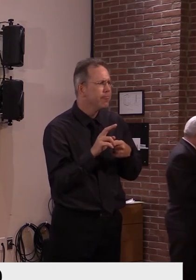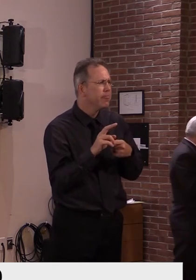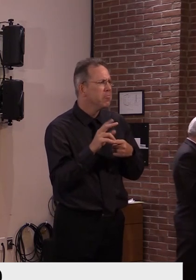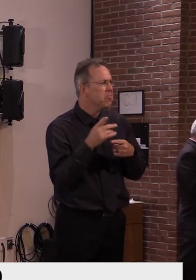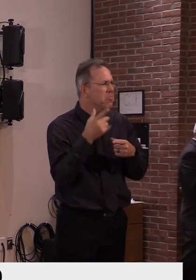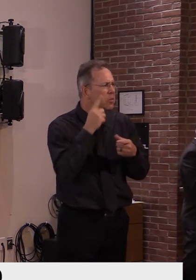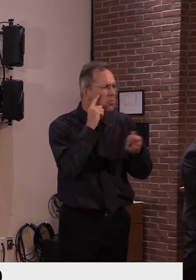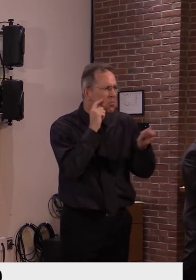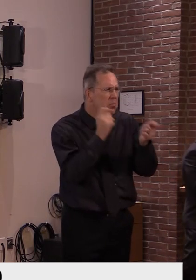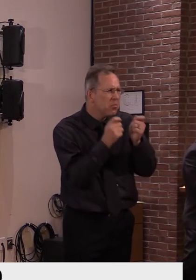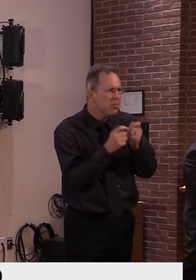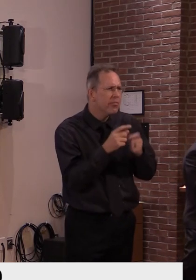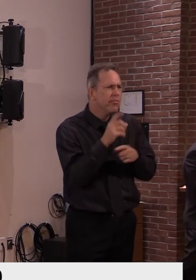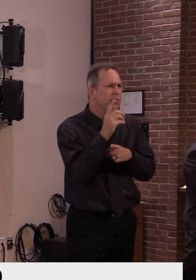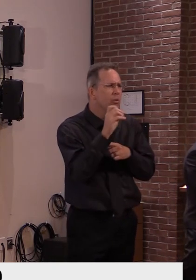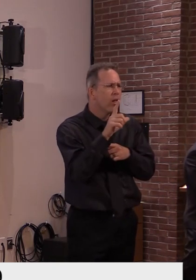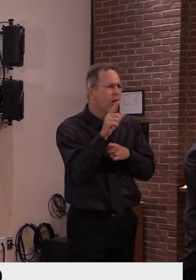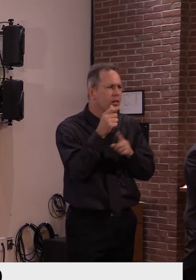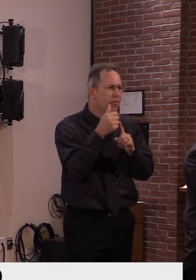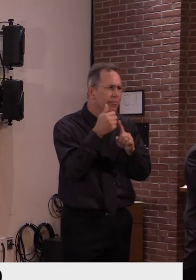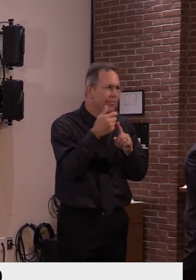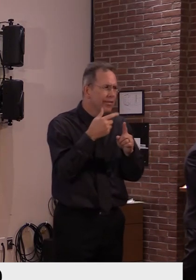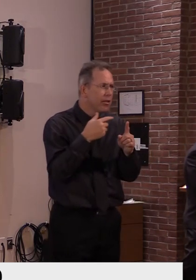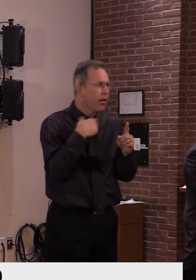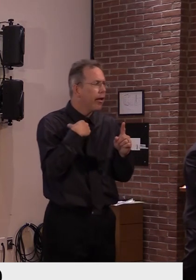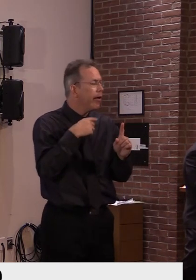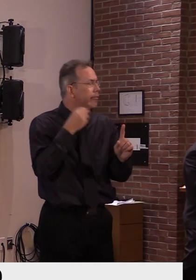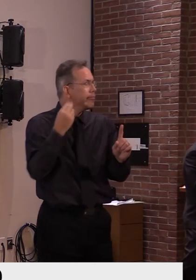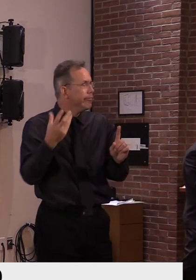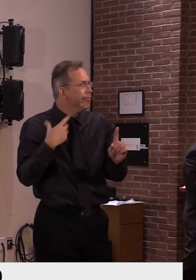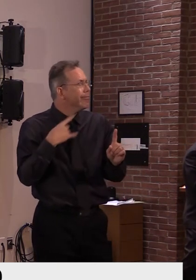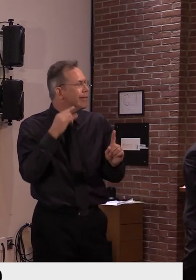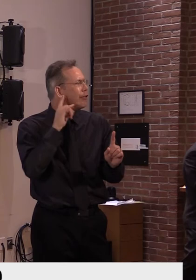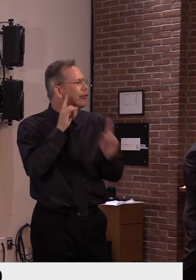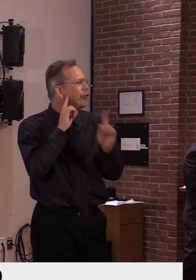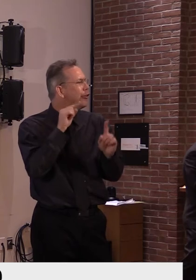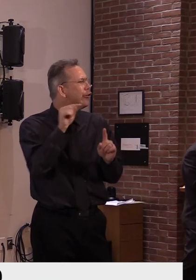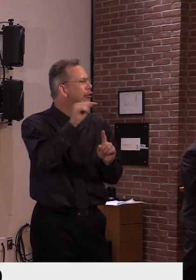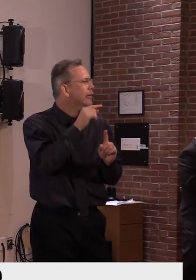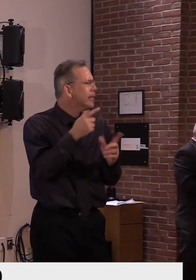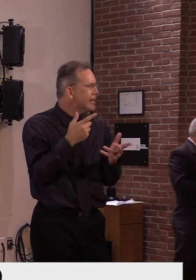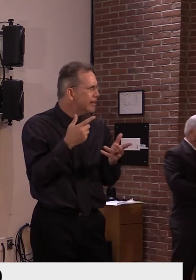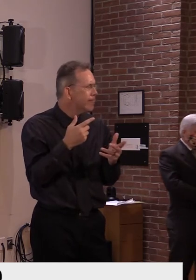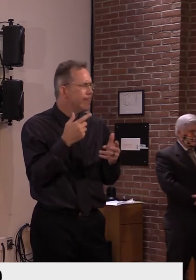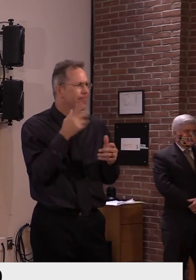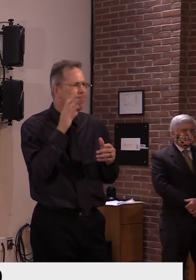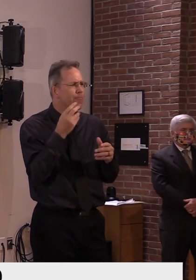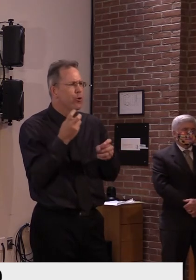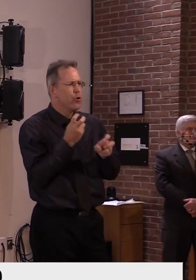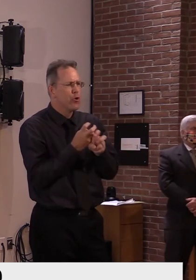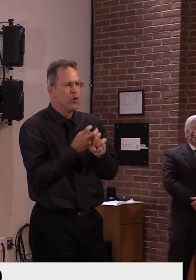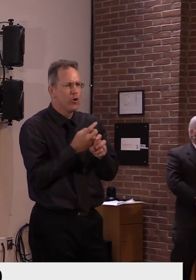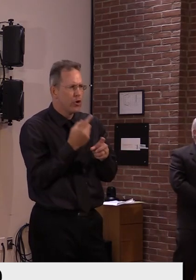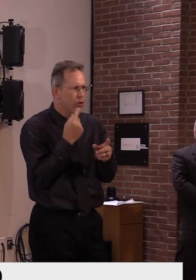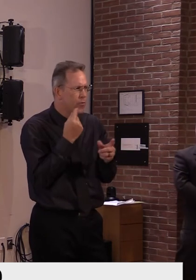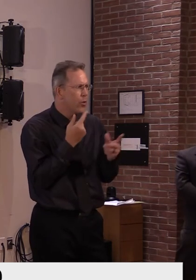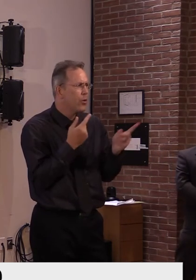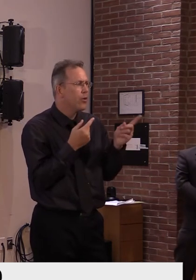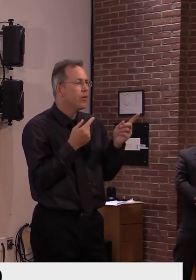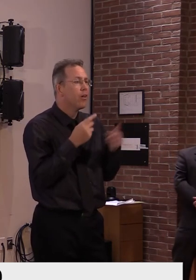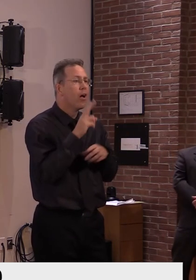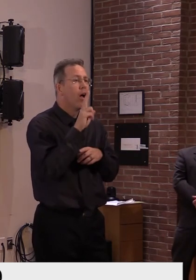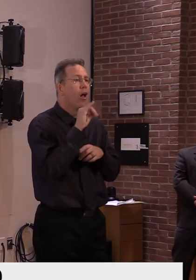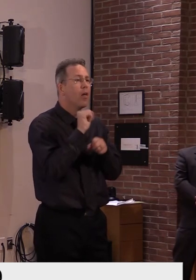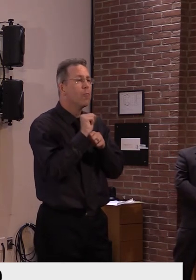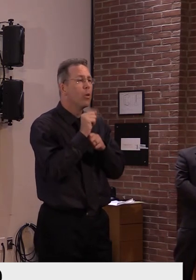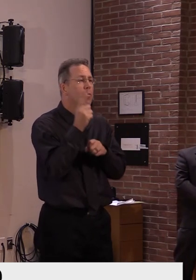know all the journalists have, there have been numerous problems in getting unemployment relief, this recent round of unemployment relief out to people who